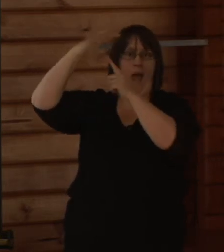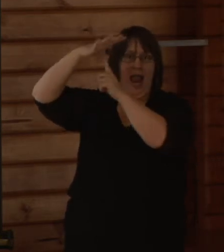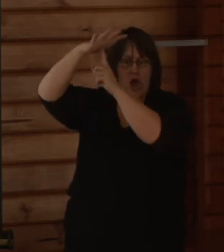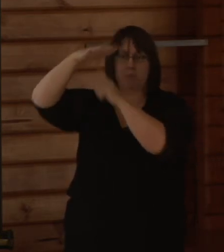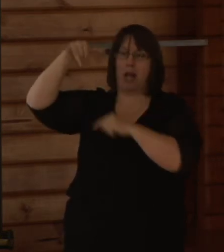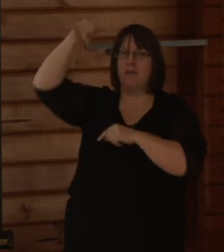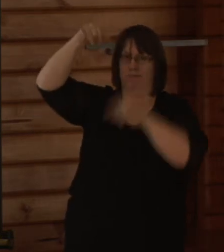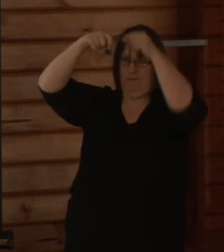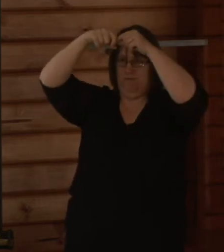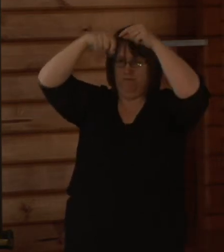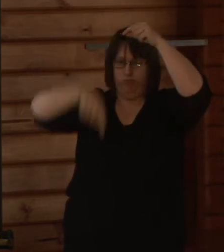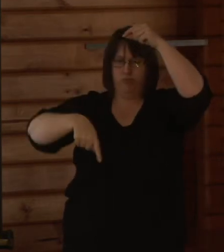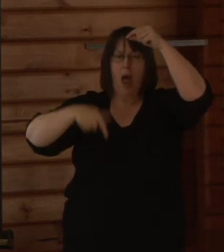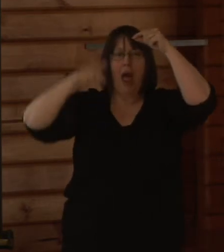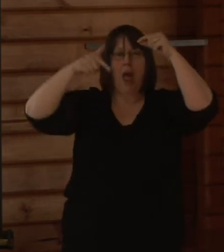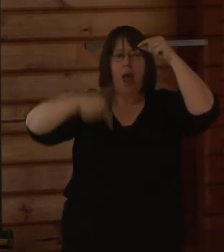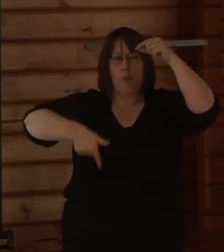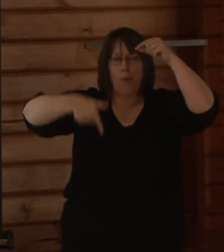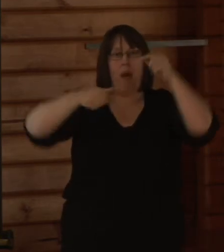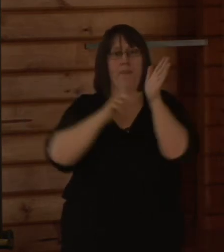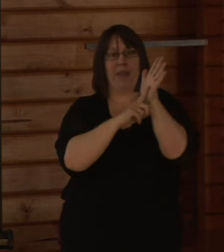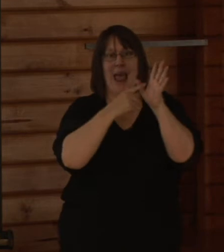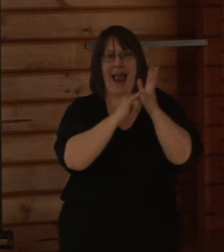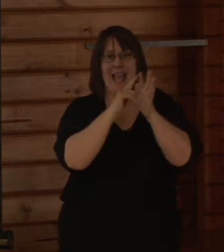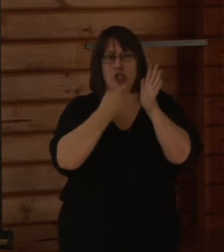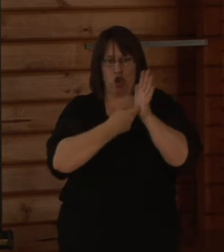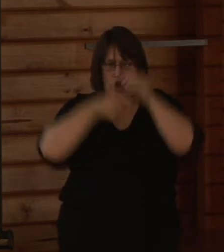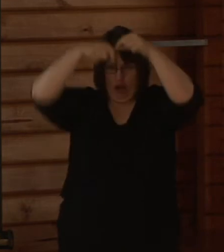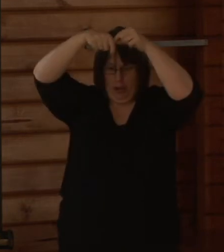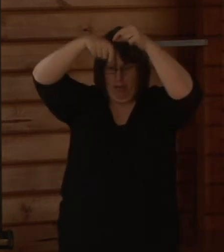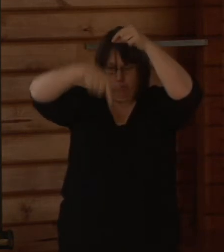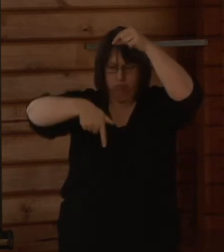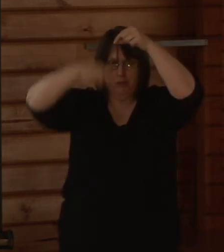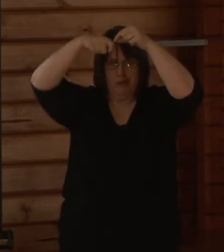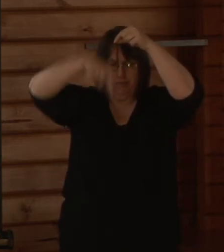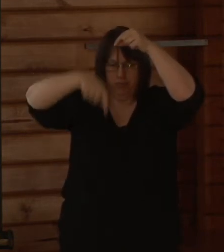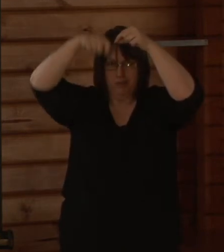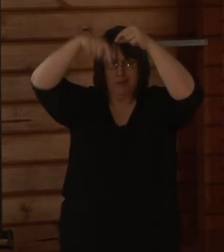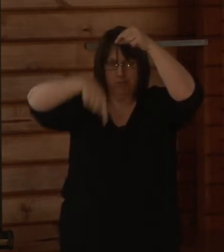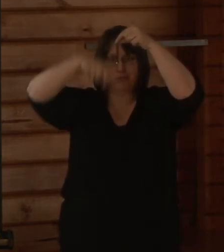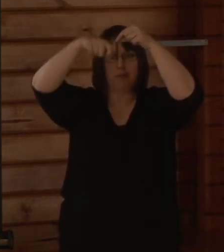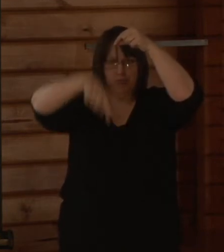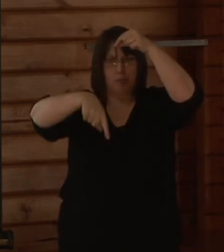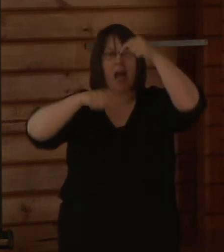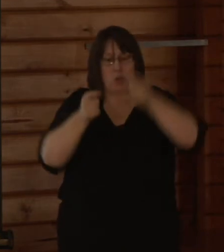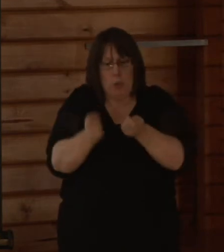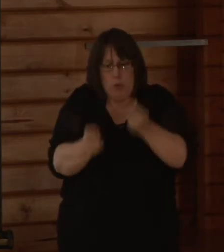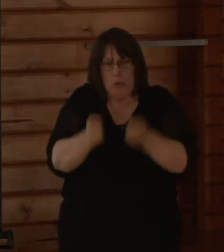lasers are pointed at the ground at rapid frequency and from